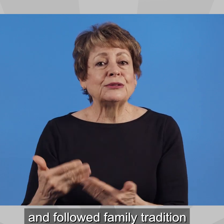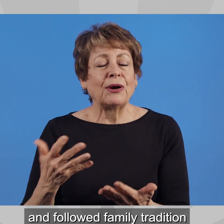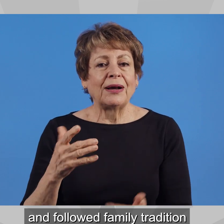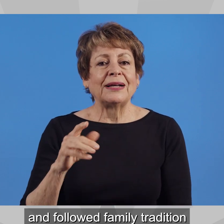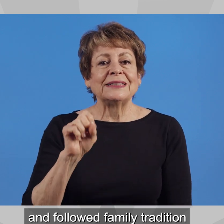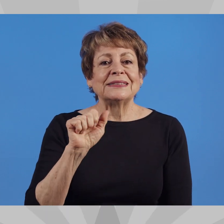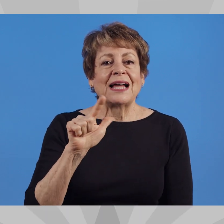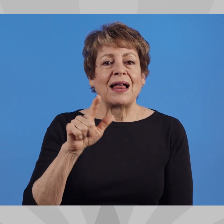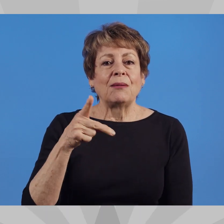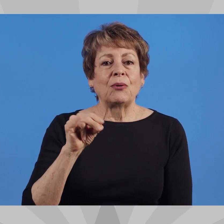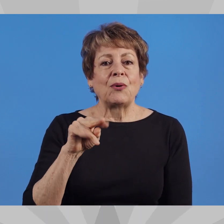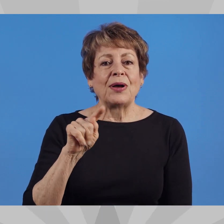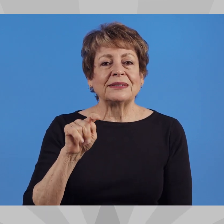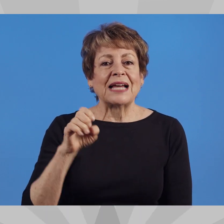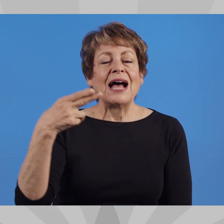Point High School.